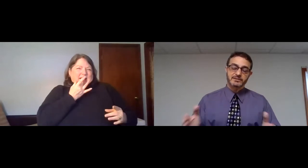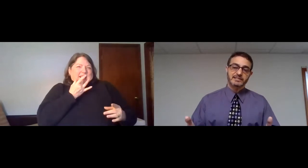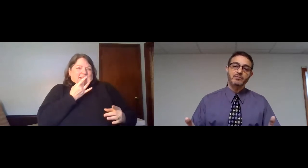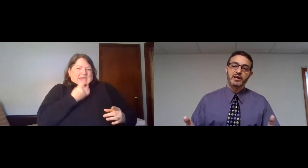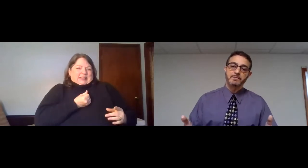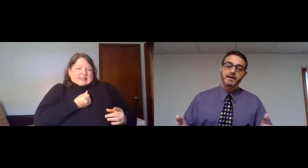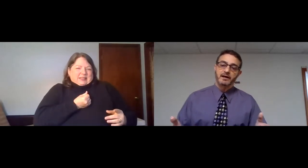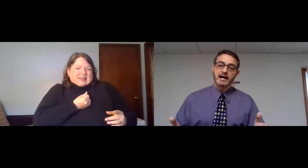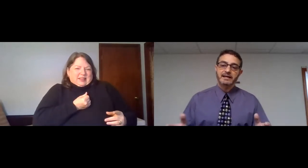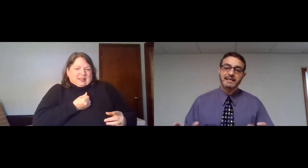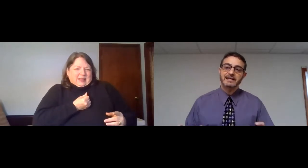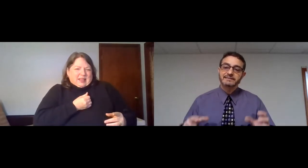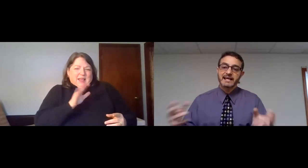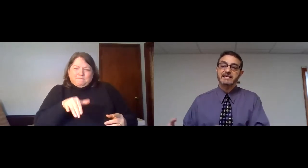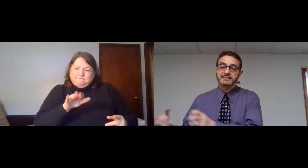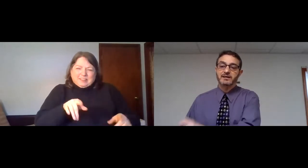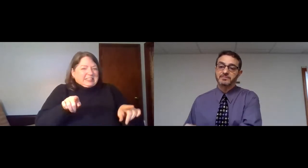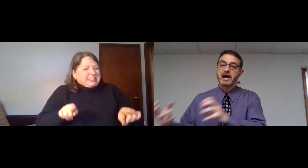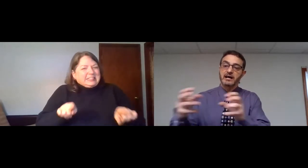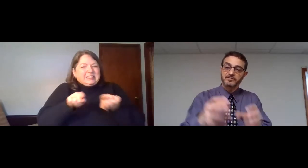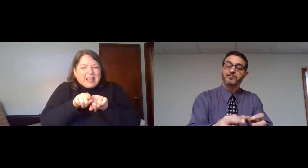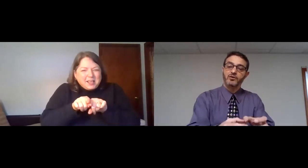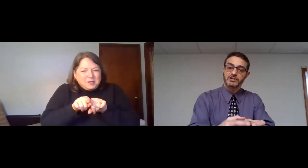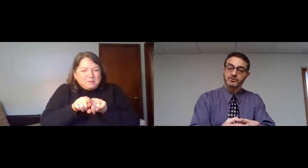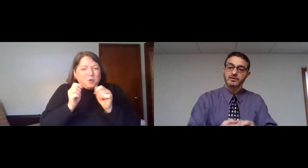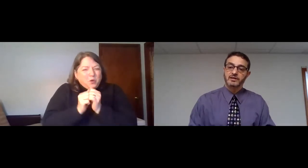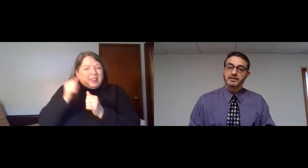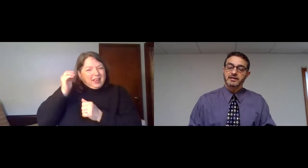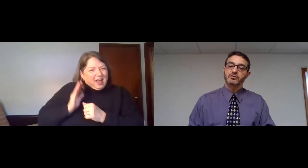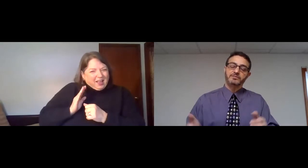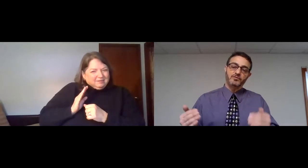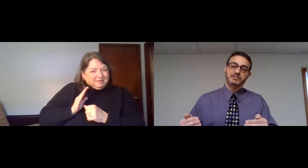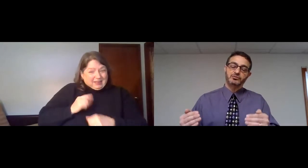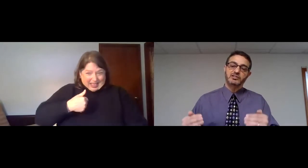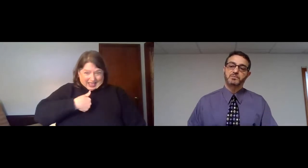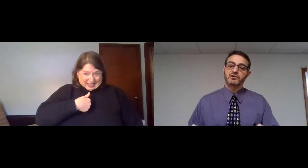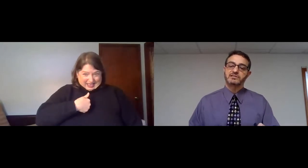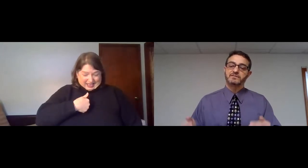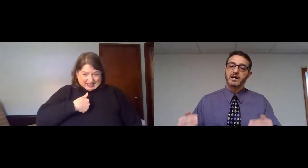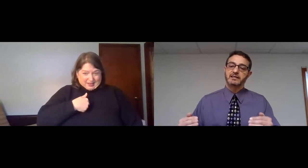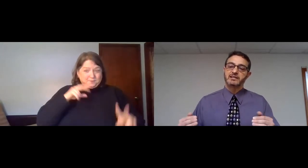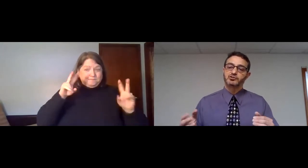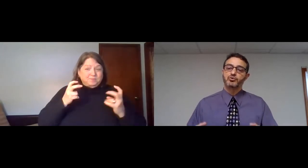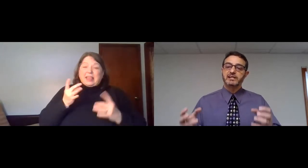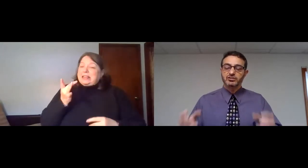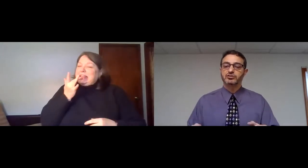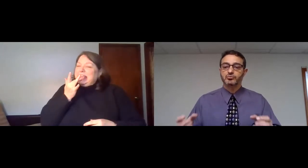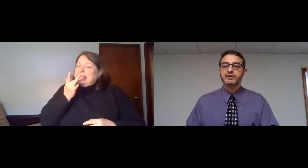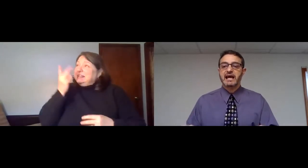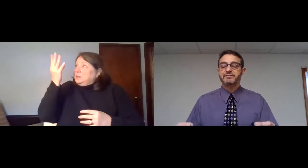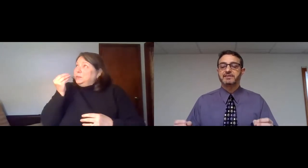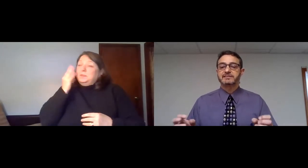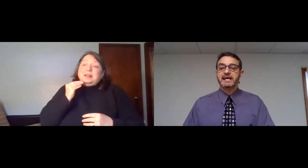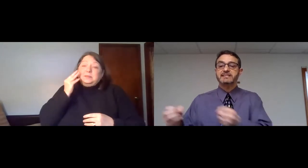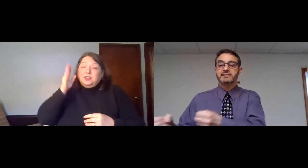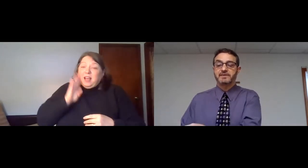in the same way, I can't taste of God for you. In order for us to experience if God is really good,